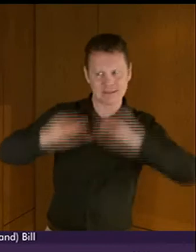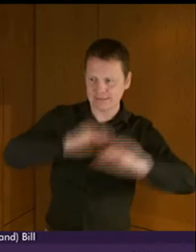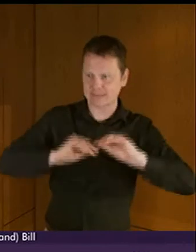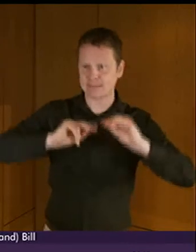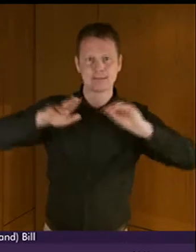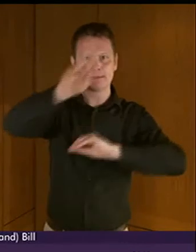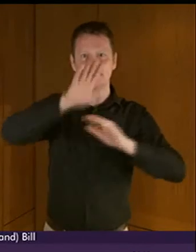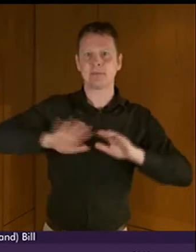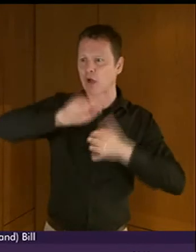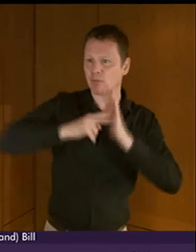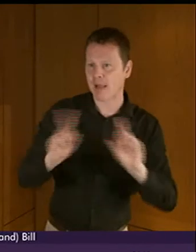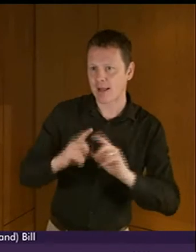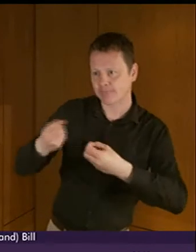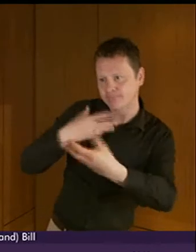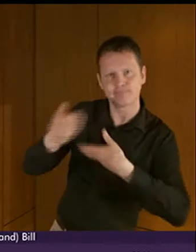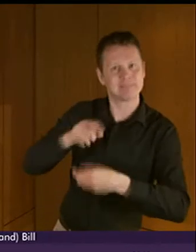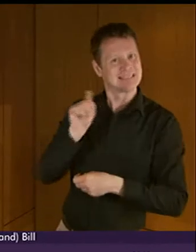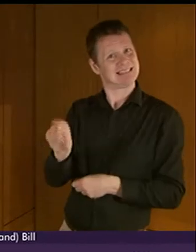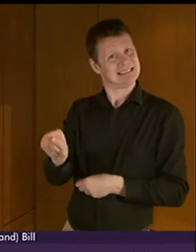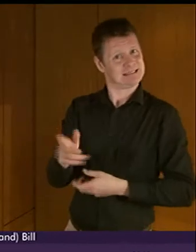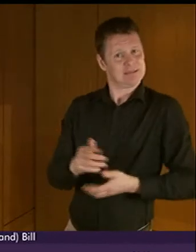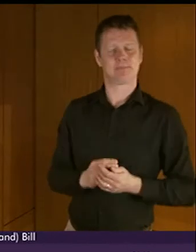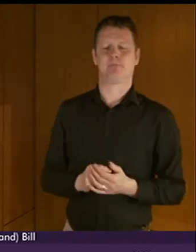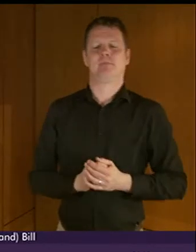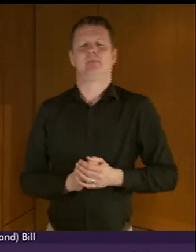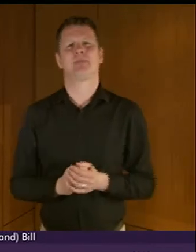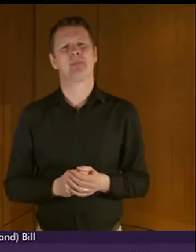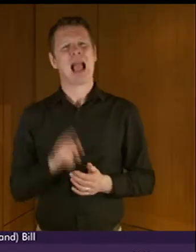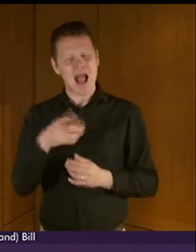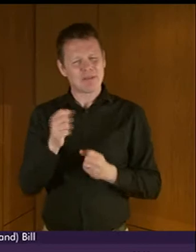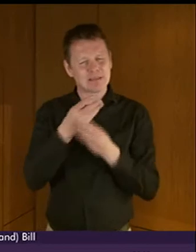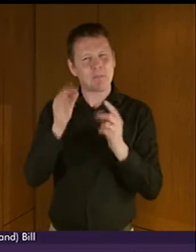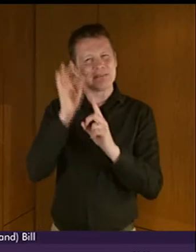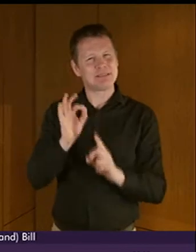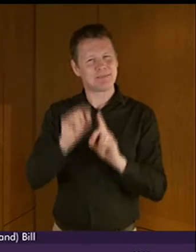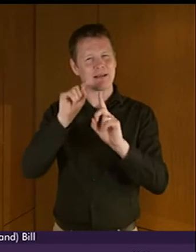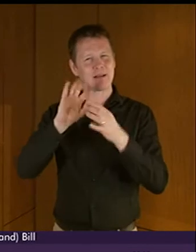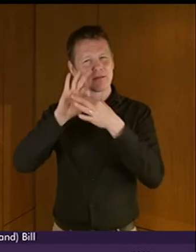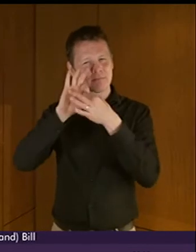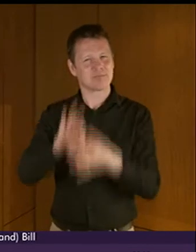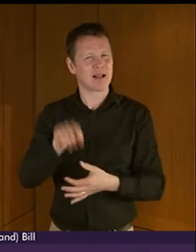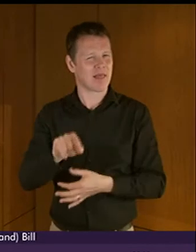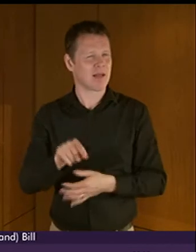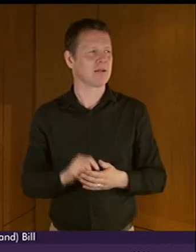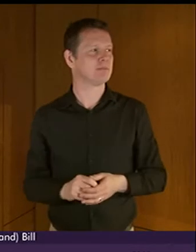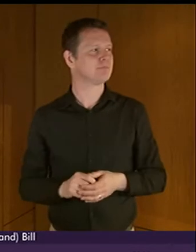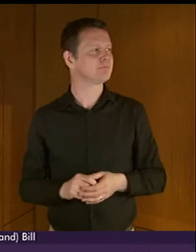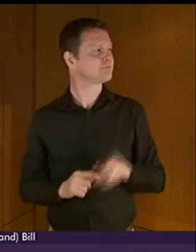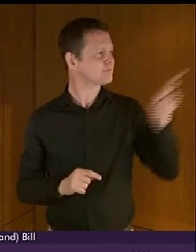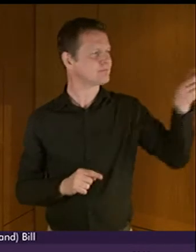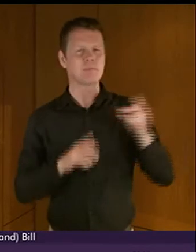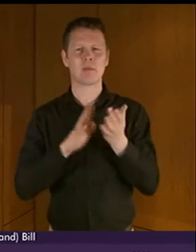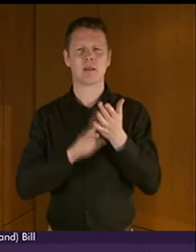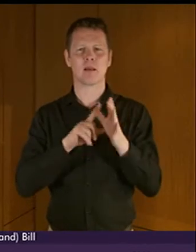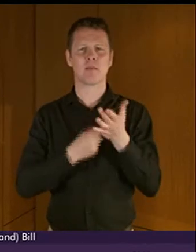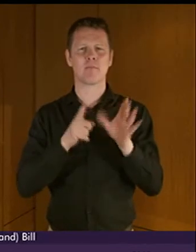so I would like to pick up on some of the specific points around that for instance Mary Scanlon made a